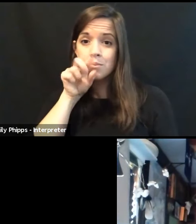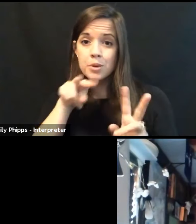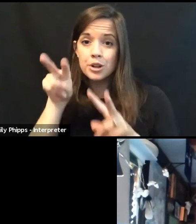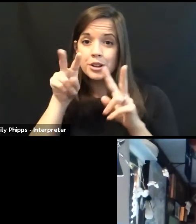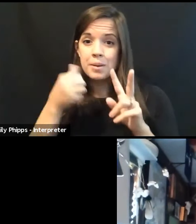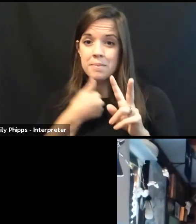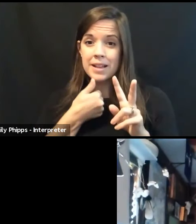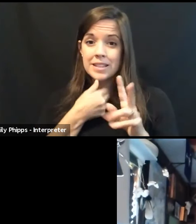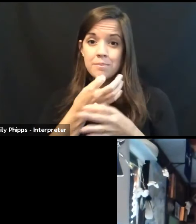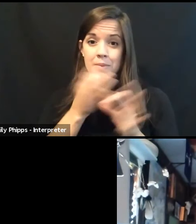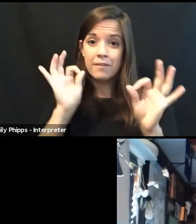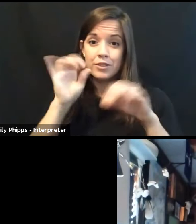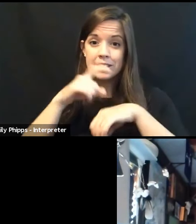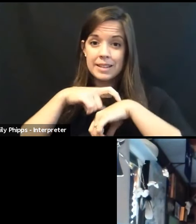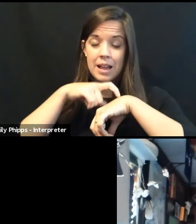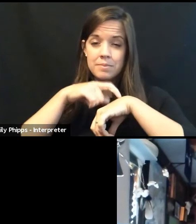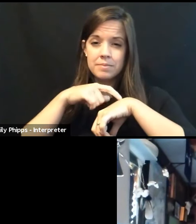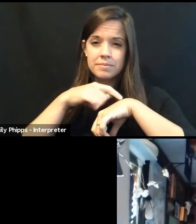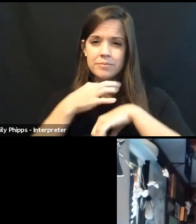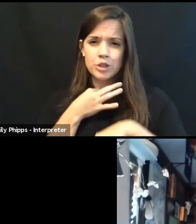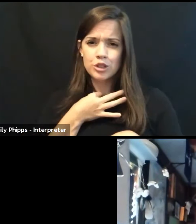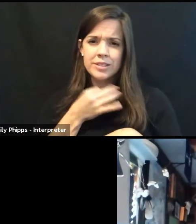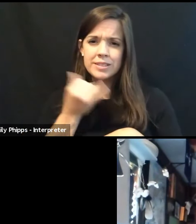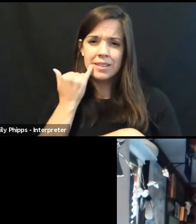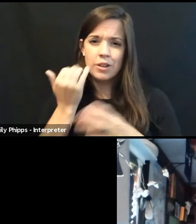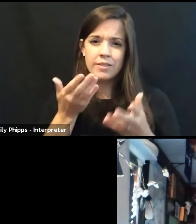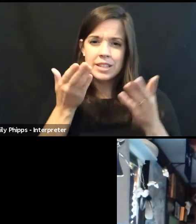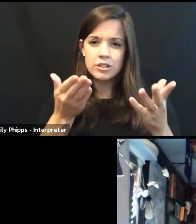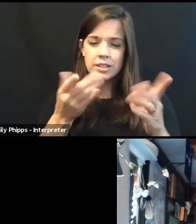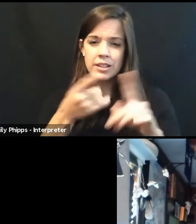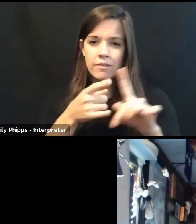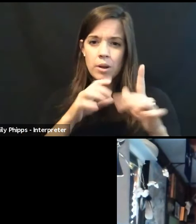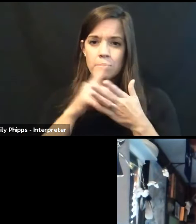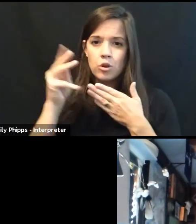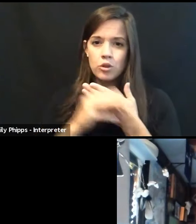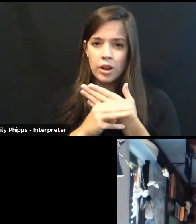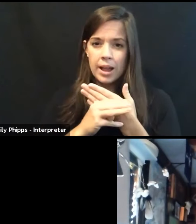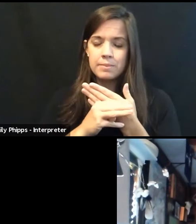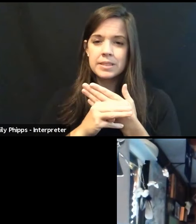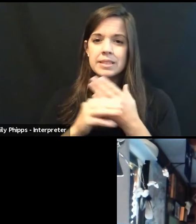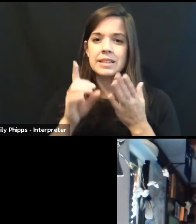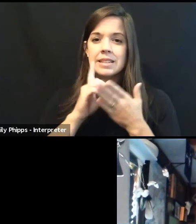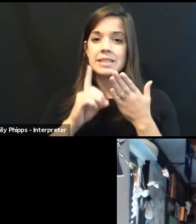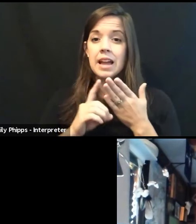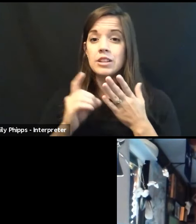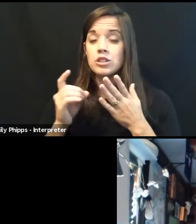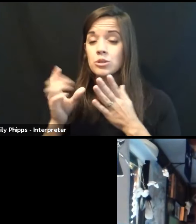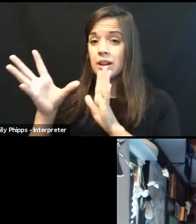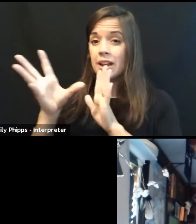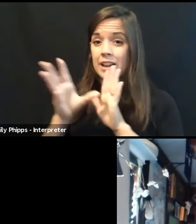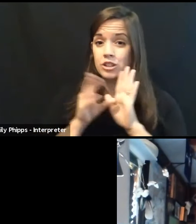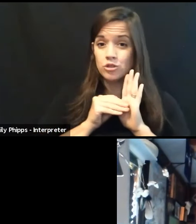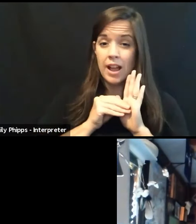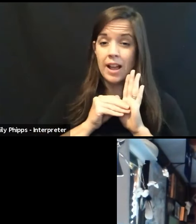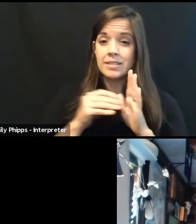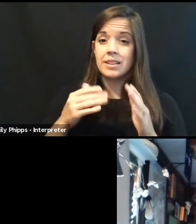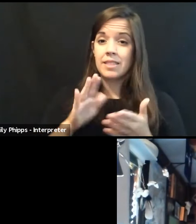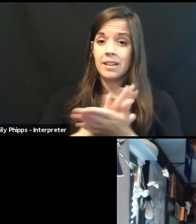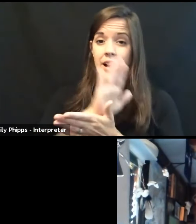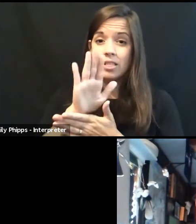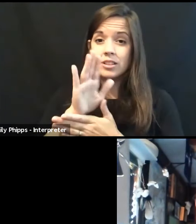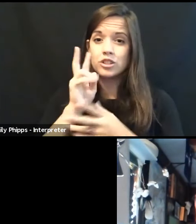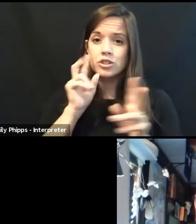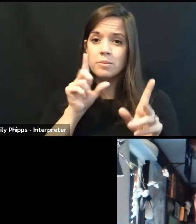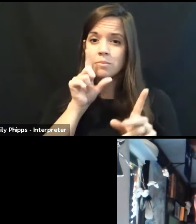free time, I wonder if you have suggestions for programs designed to attract the college or younger generations to birding,